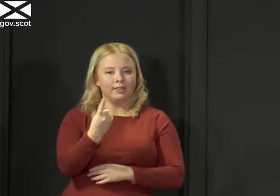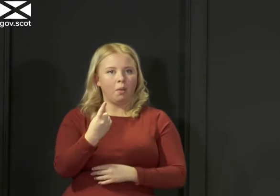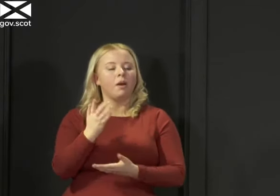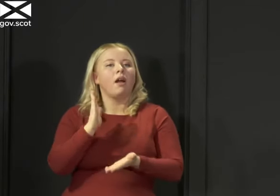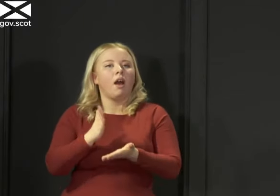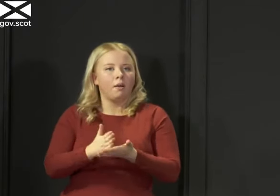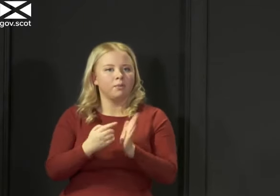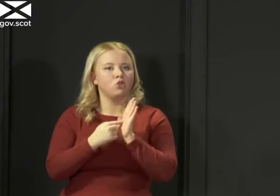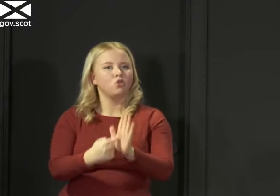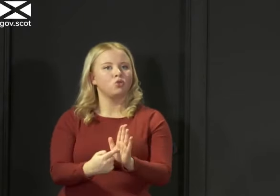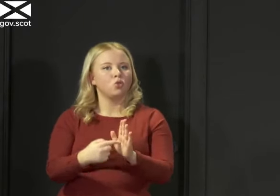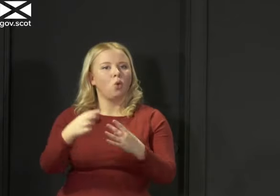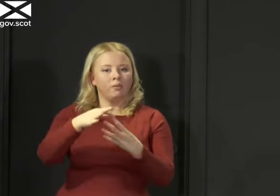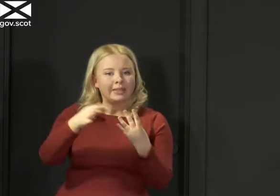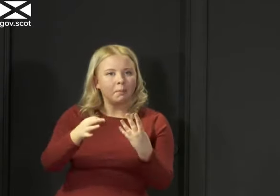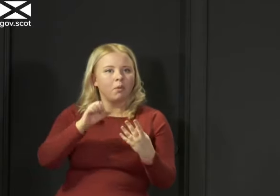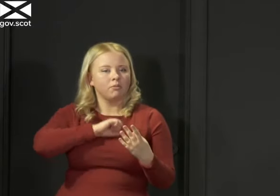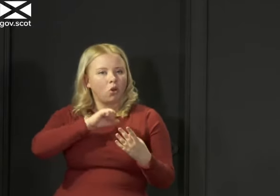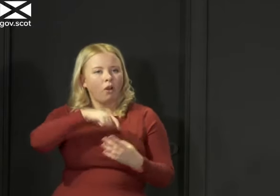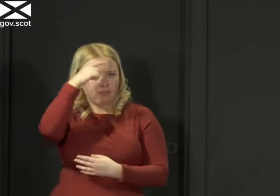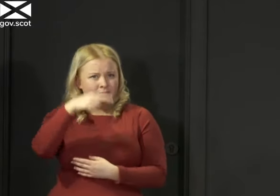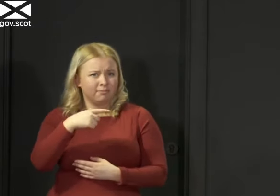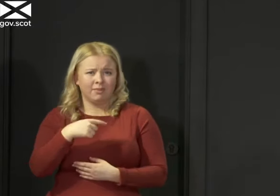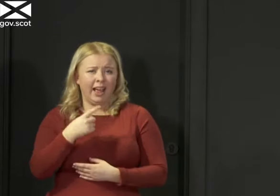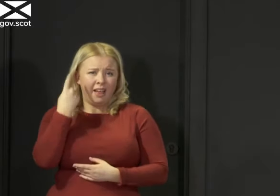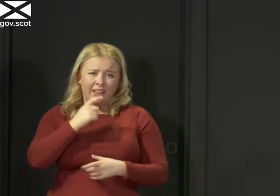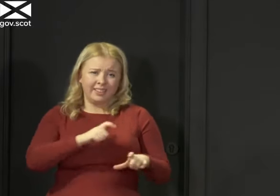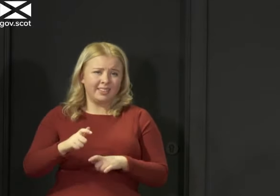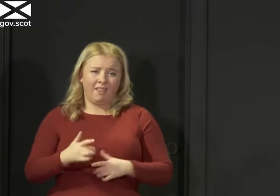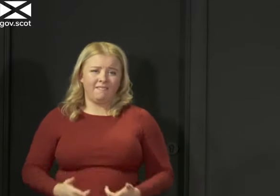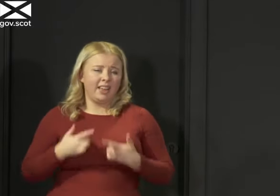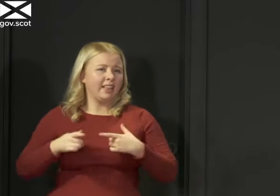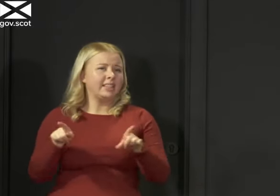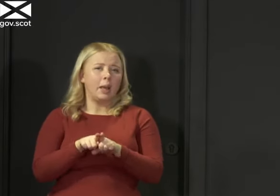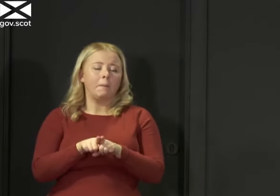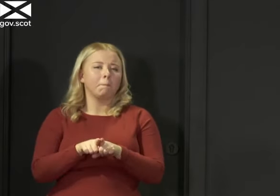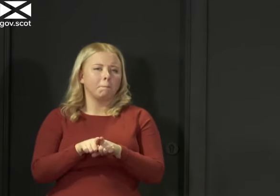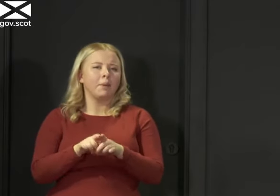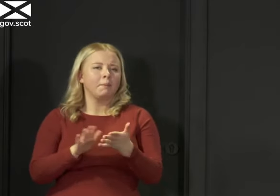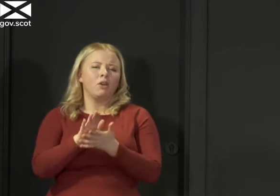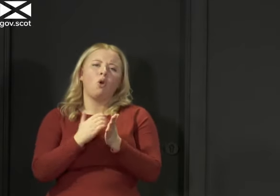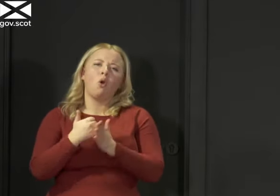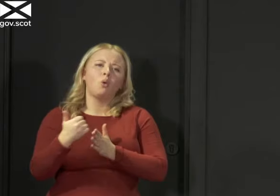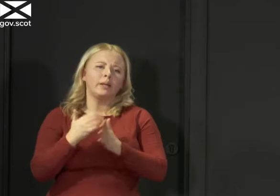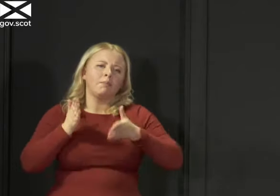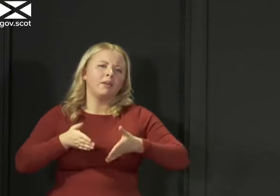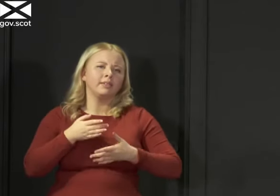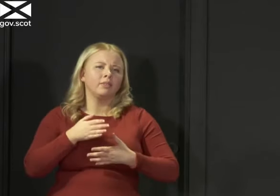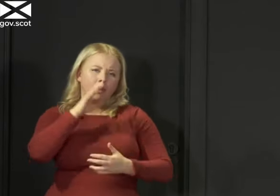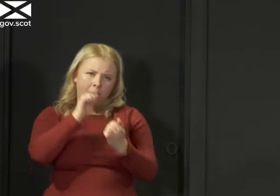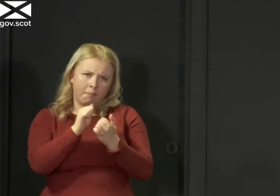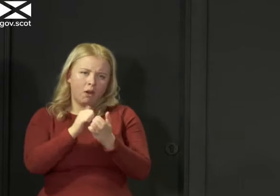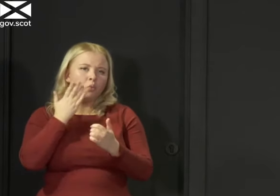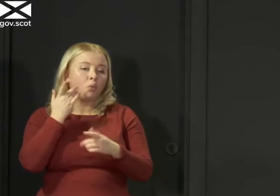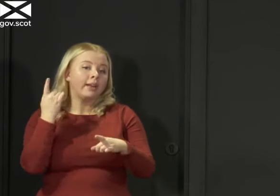symptoms. And I think that is still the position we would take. So, I think there has to always be a caveat when you're